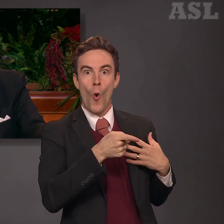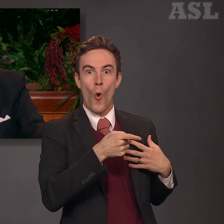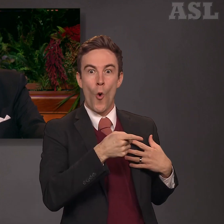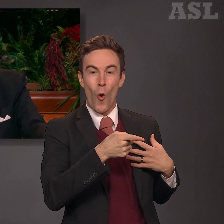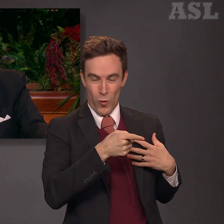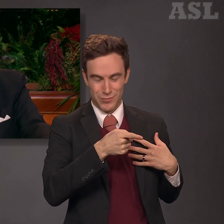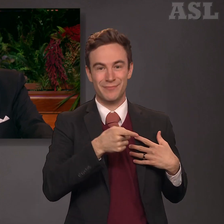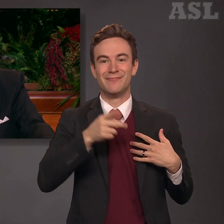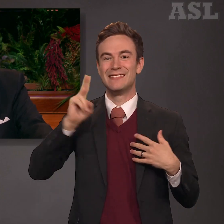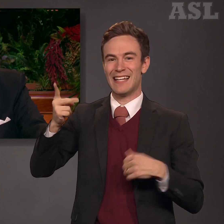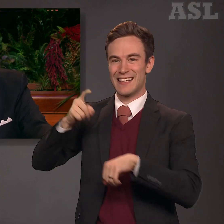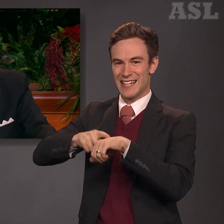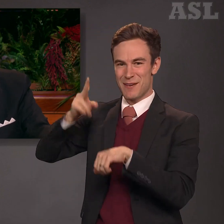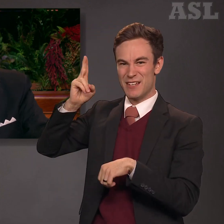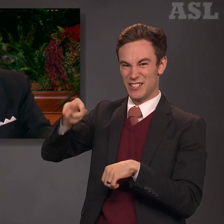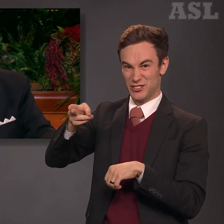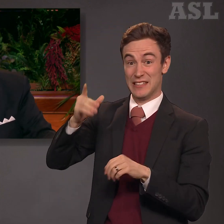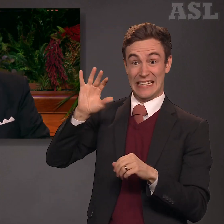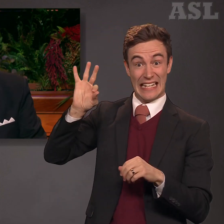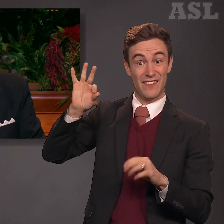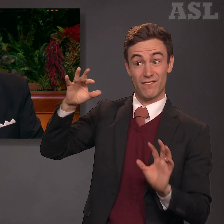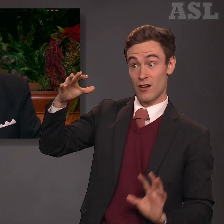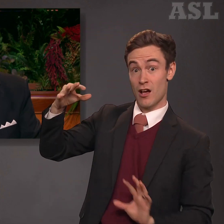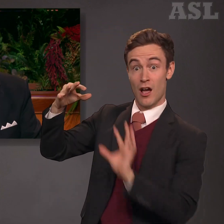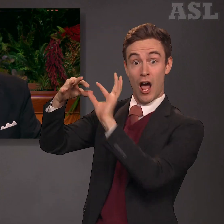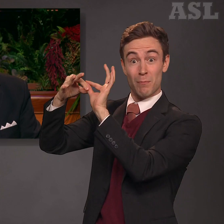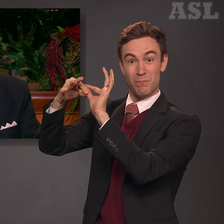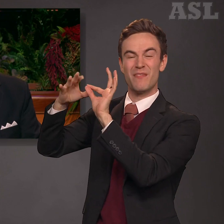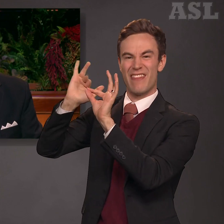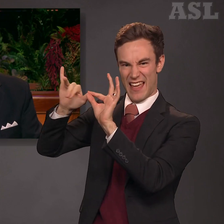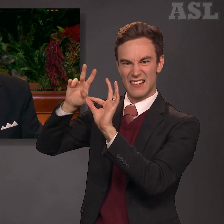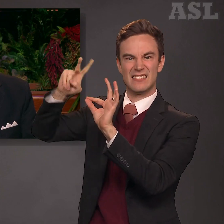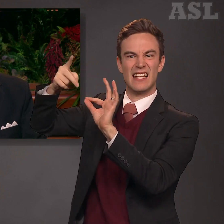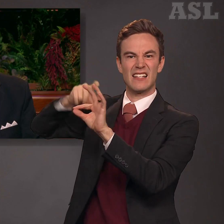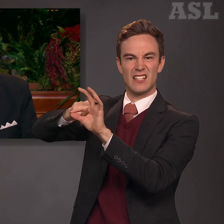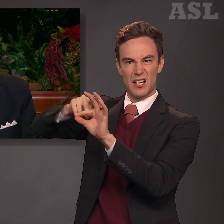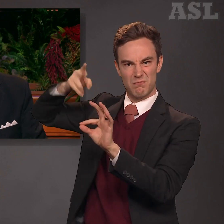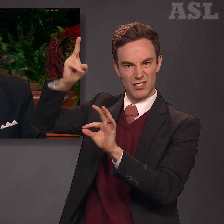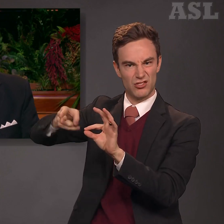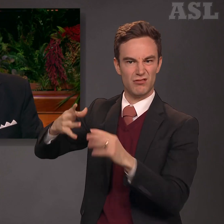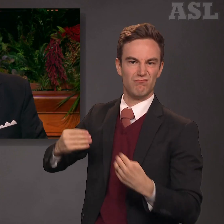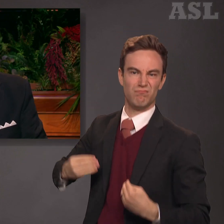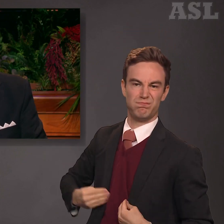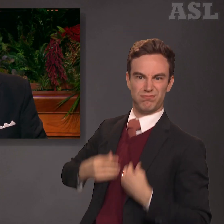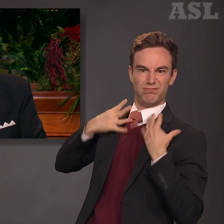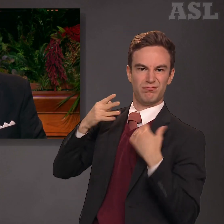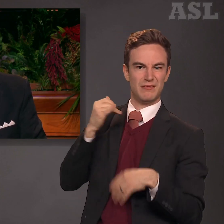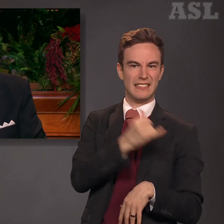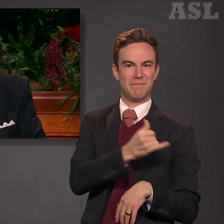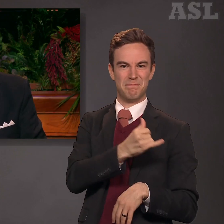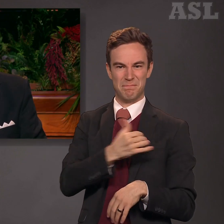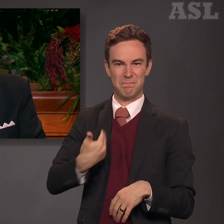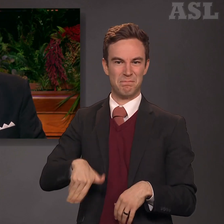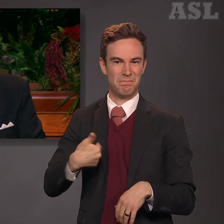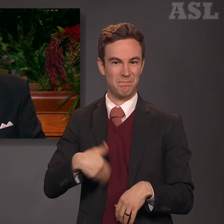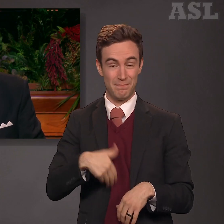It is then, and really only then, that we can effectively keep the second great